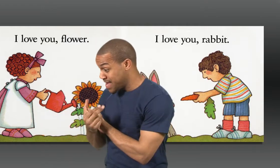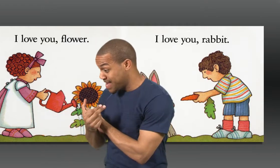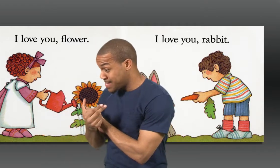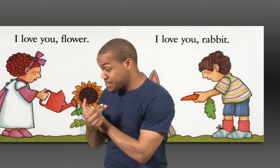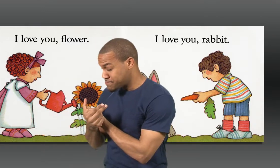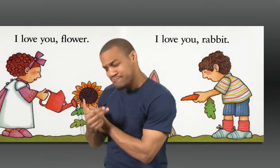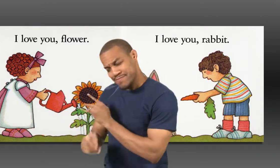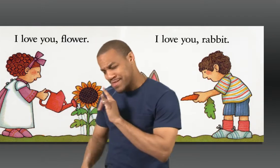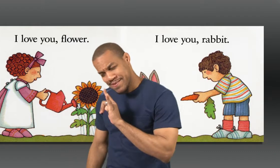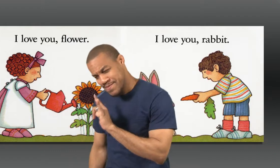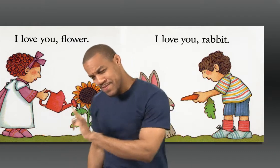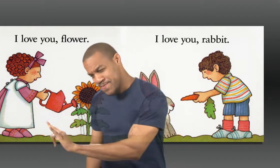I love you, Rabbit.